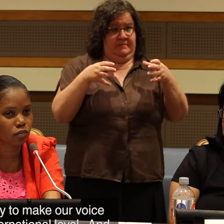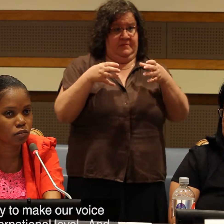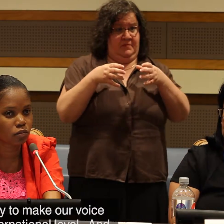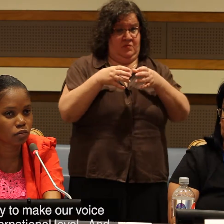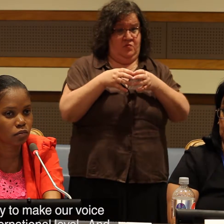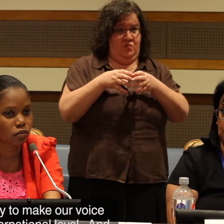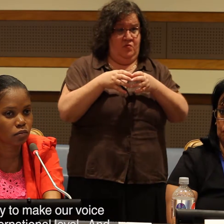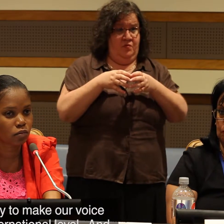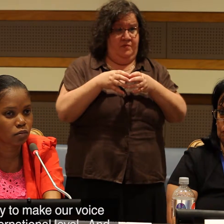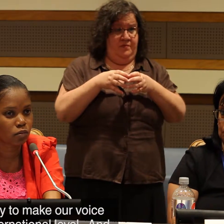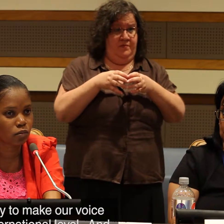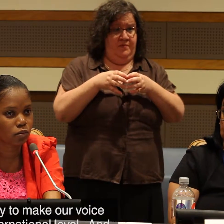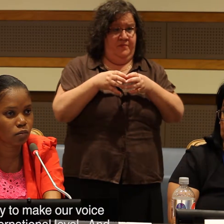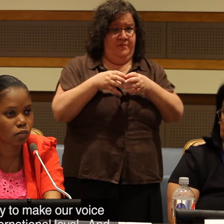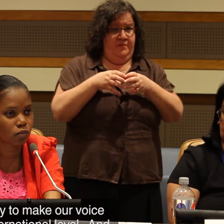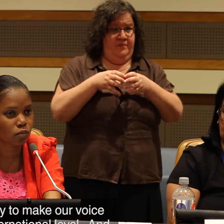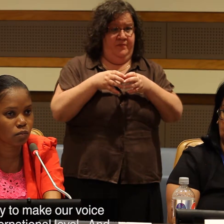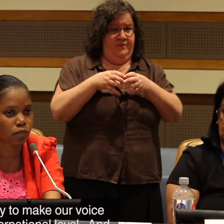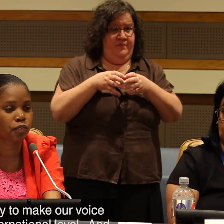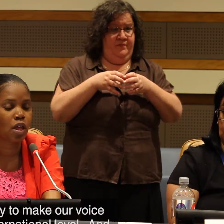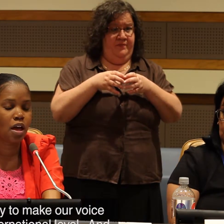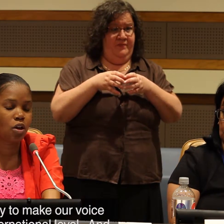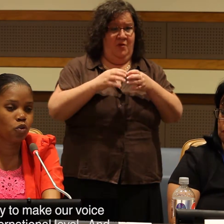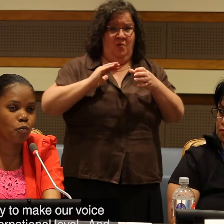our voice heard at the international level.